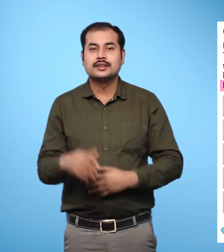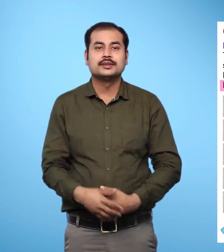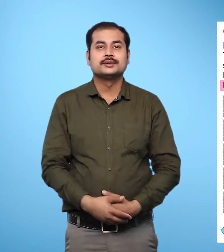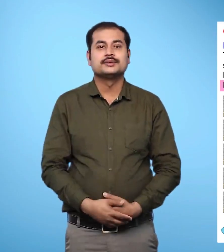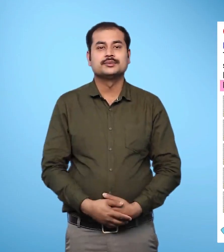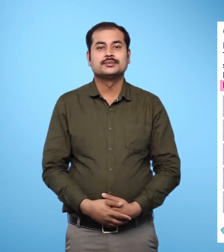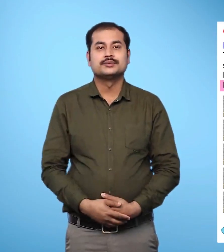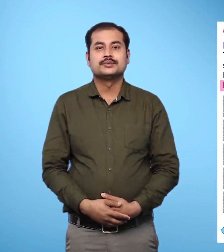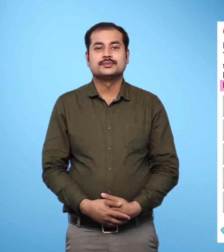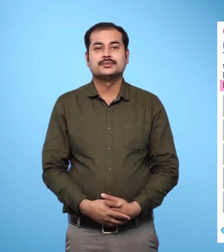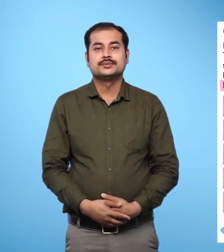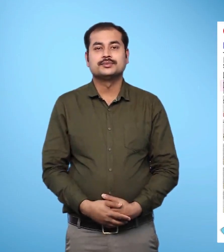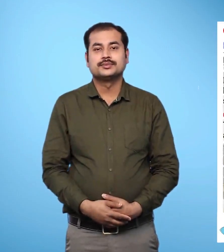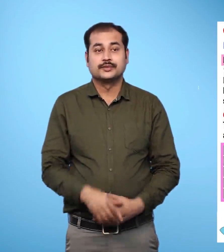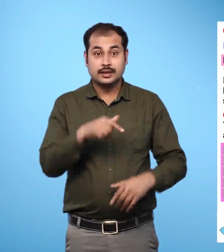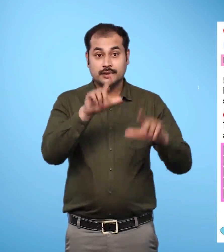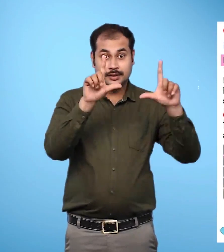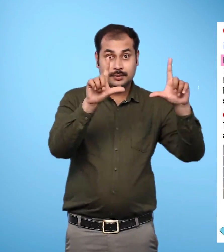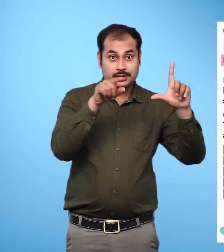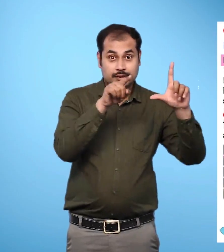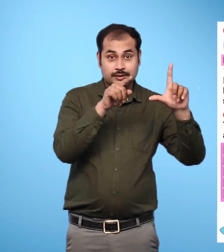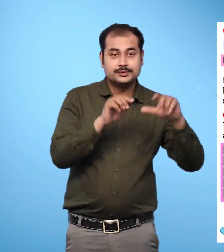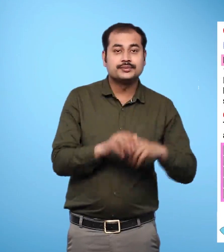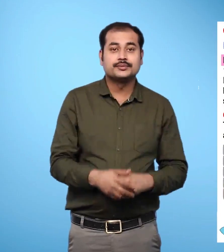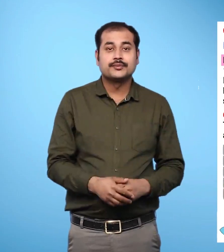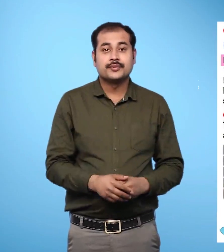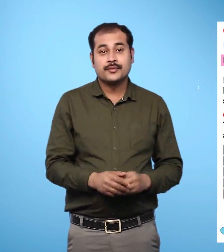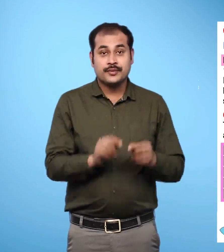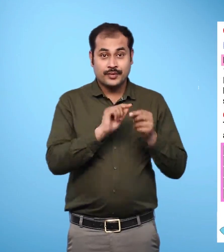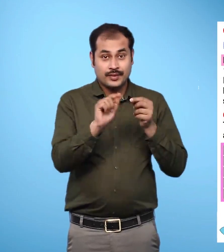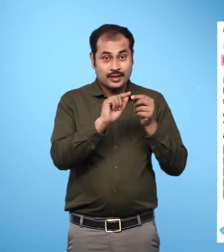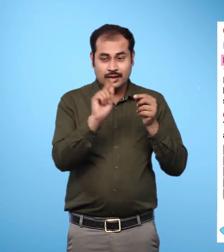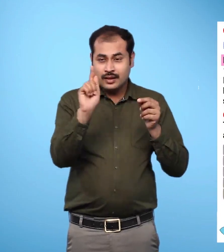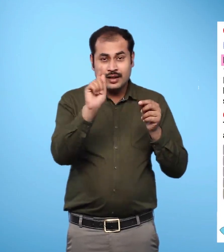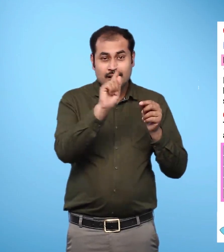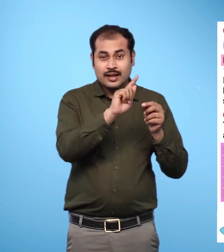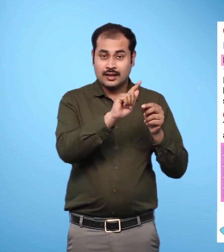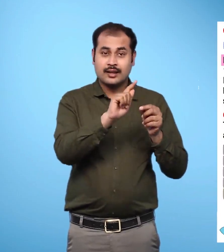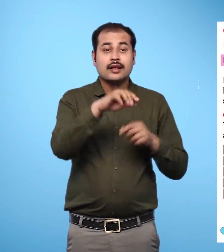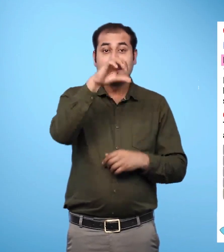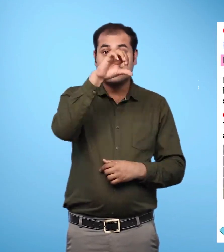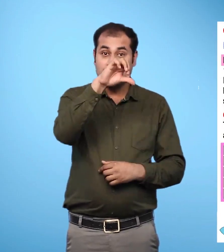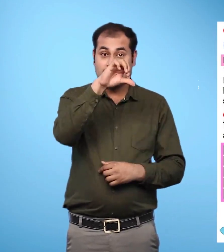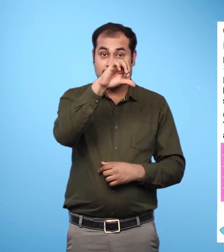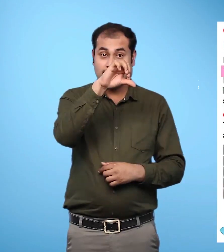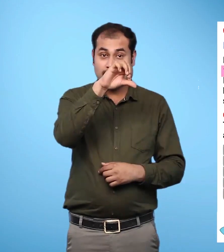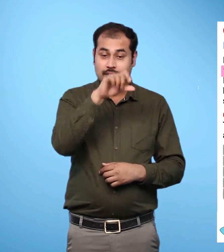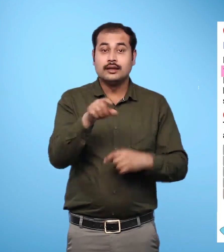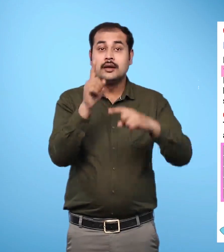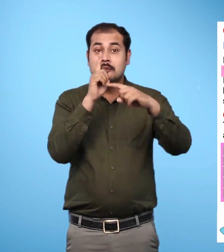write answers. Picture In part 1 shows nine matchsticks and one single